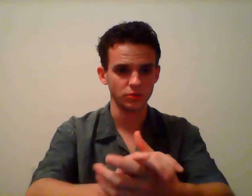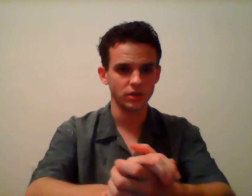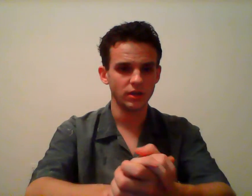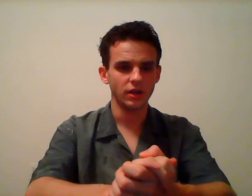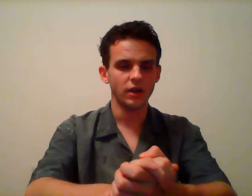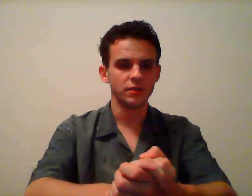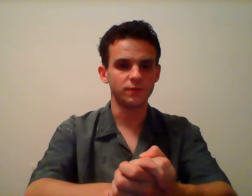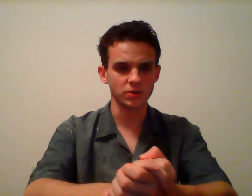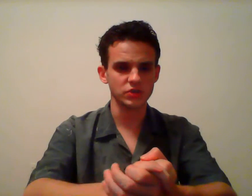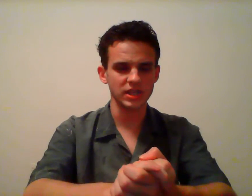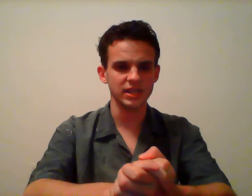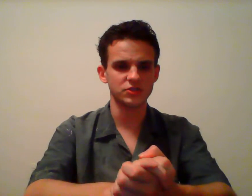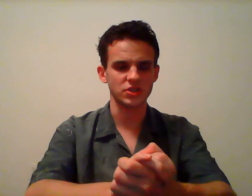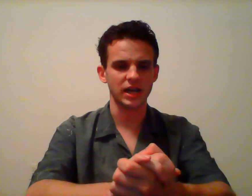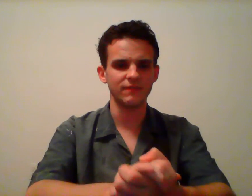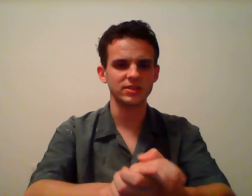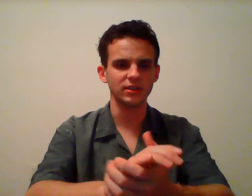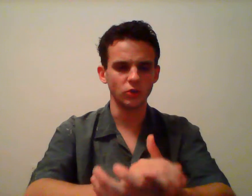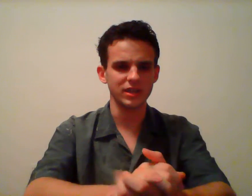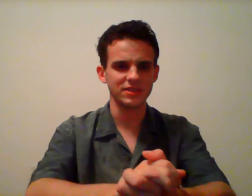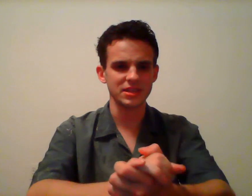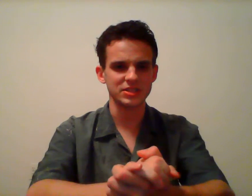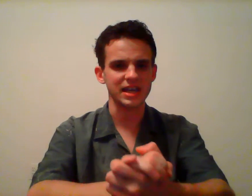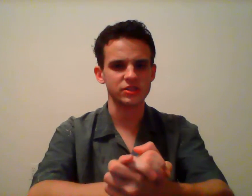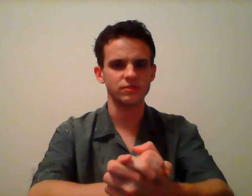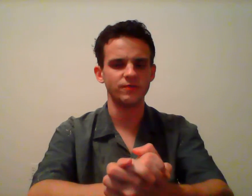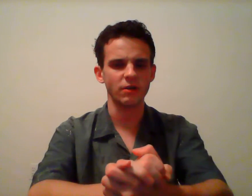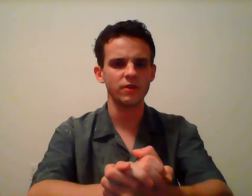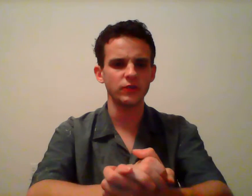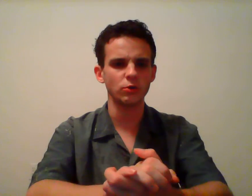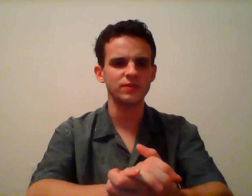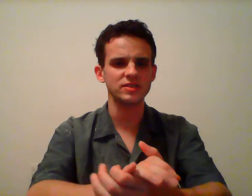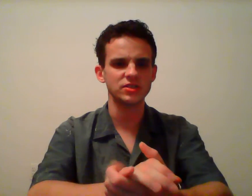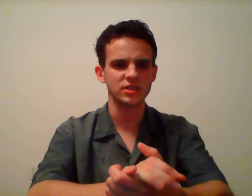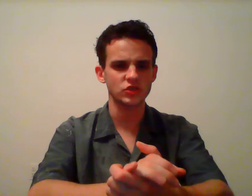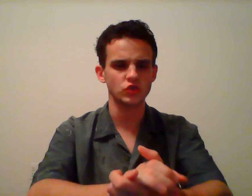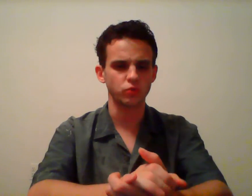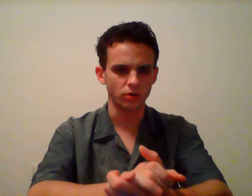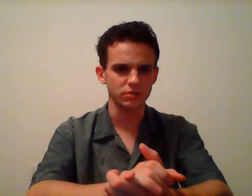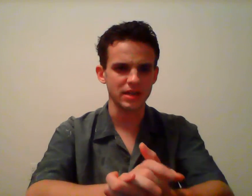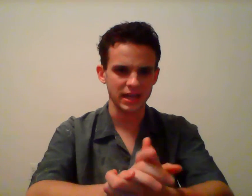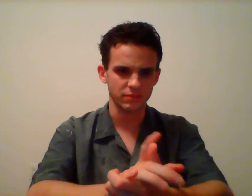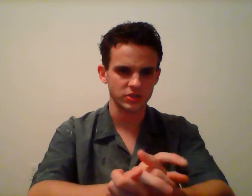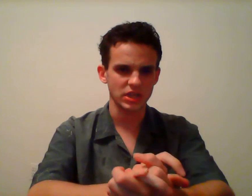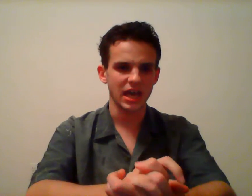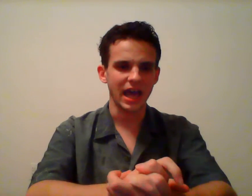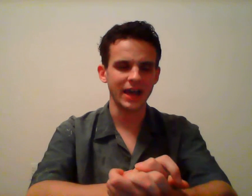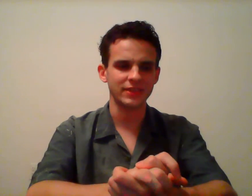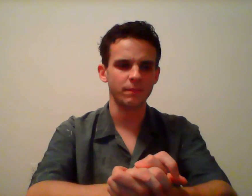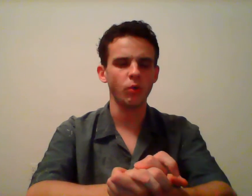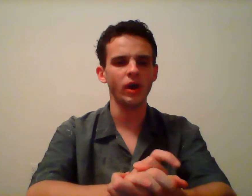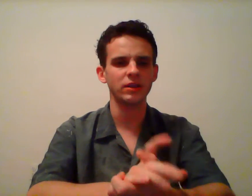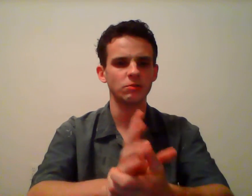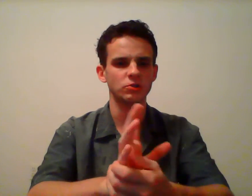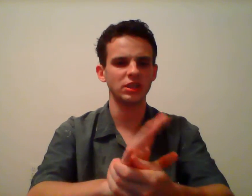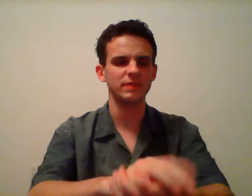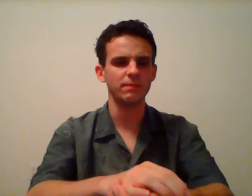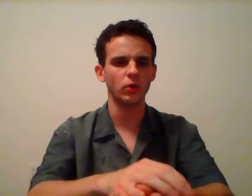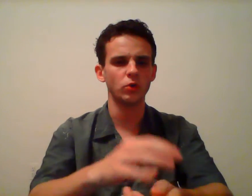do. The first thing is just obviously look at the dissents. Very few of these decisions were unanimous. At that point, there are certainly people